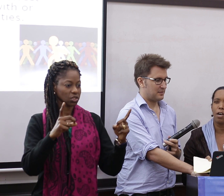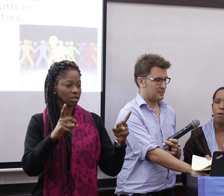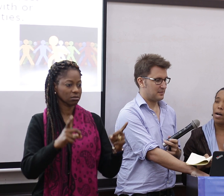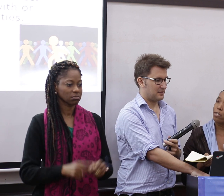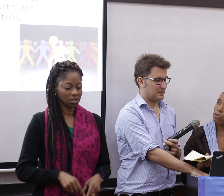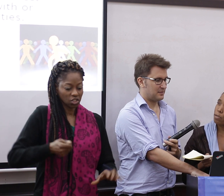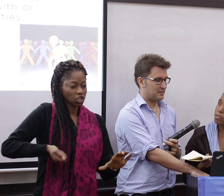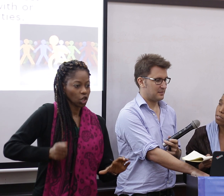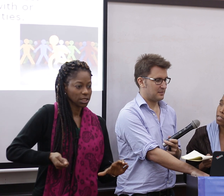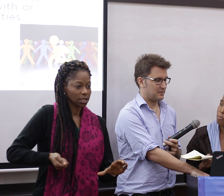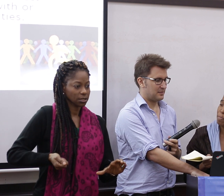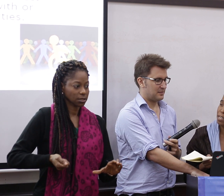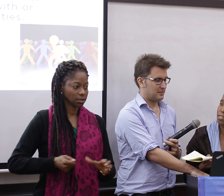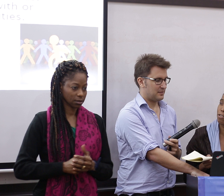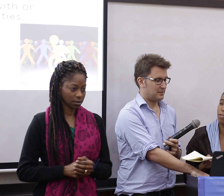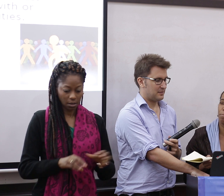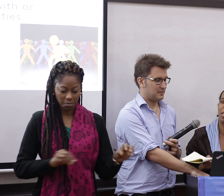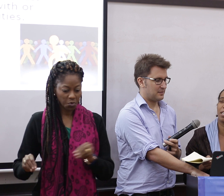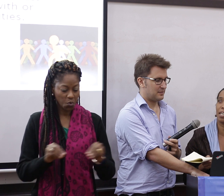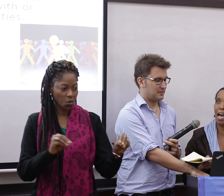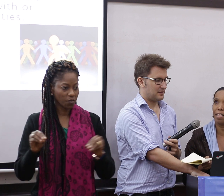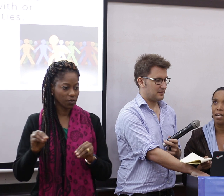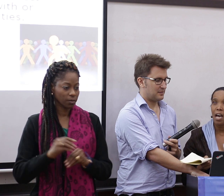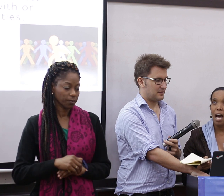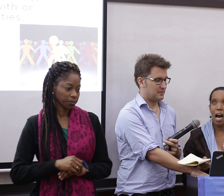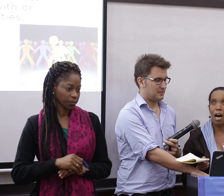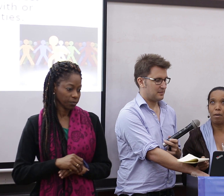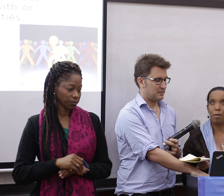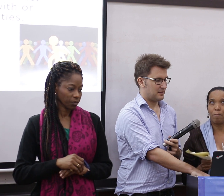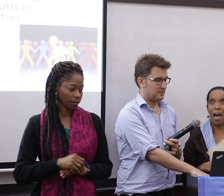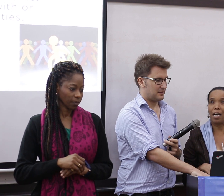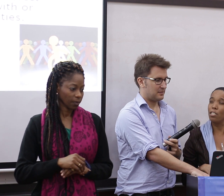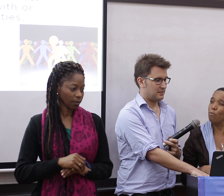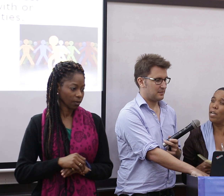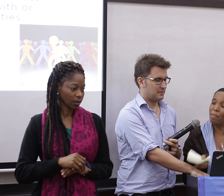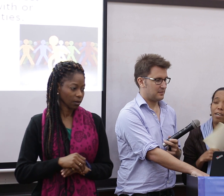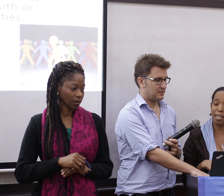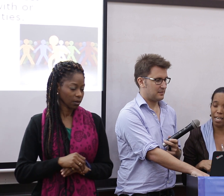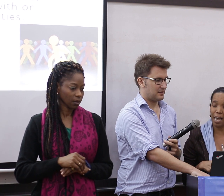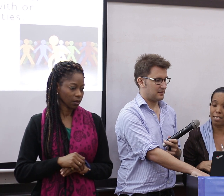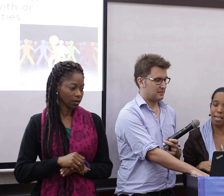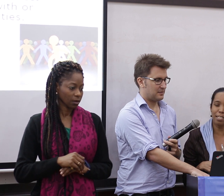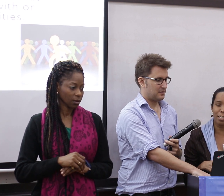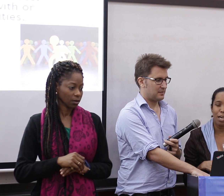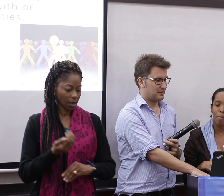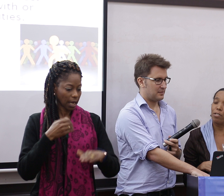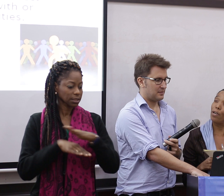While you're talking personal mobility, you're going to be looking at, you're going to be looking at access, but you will